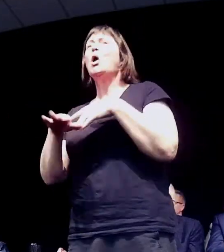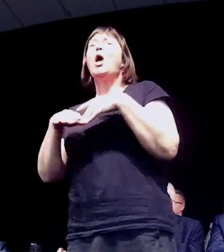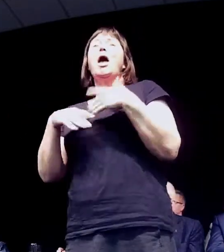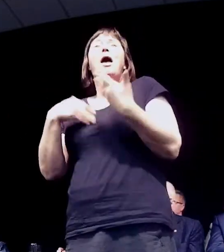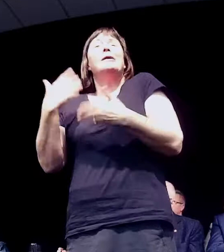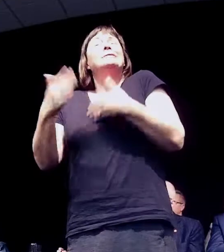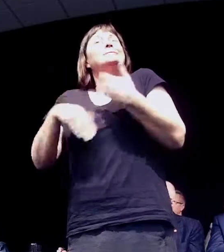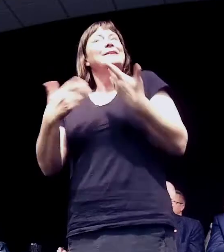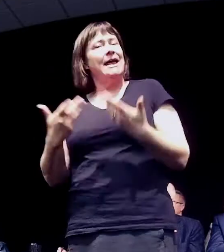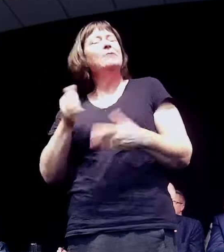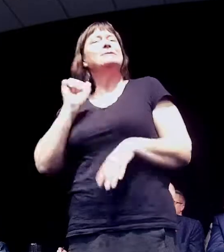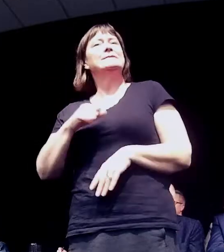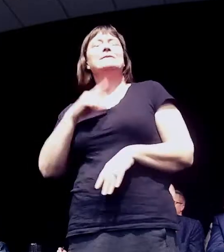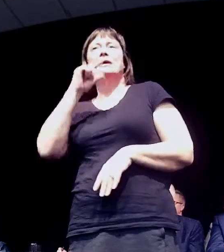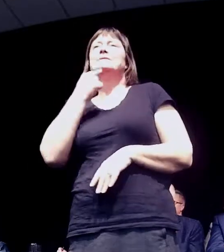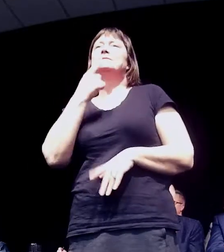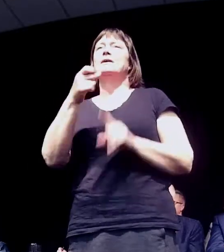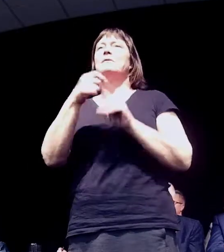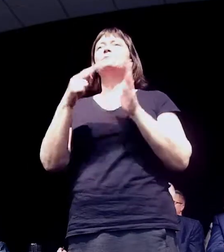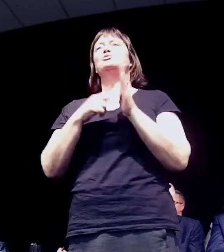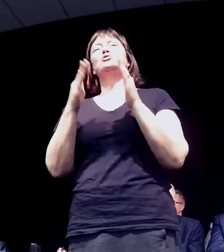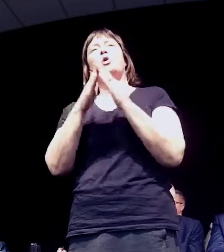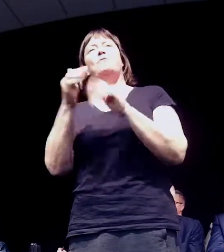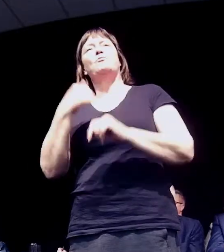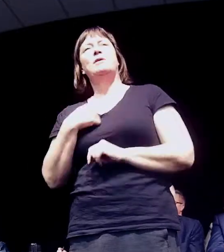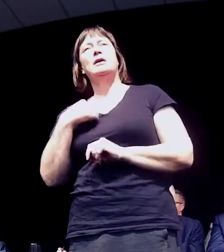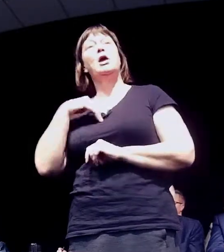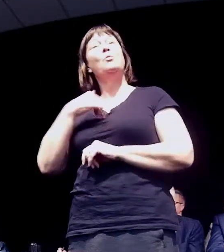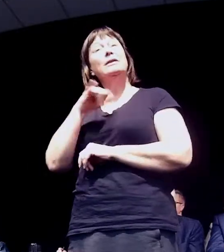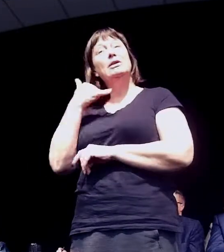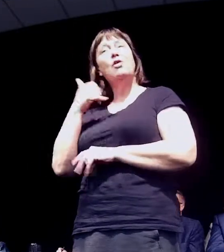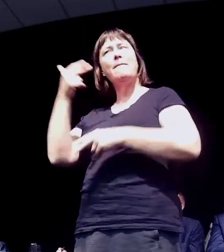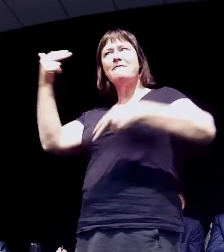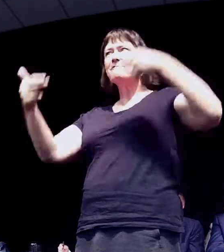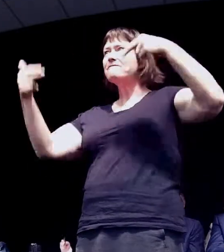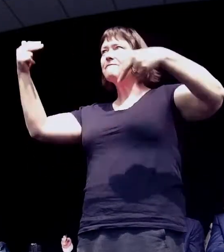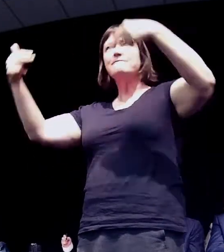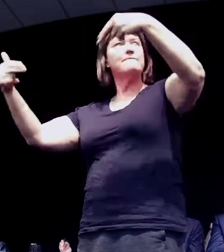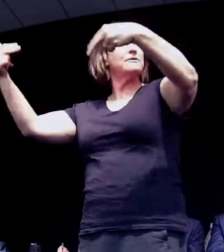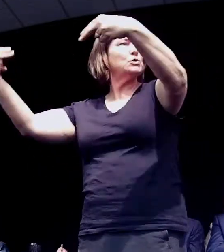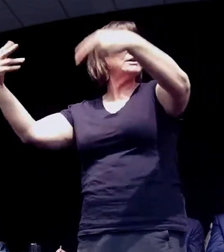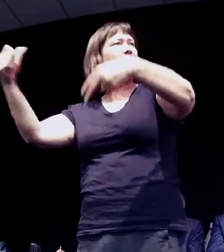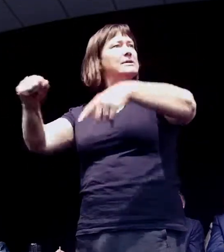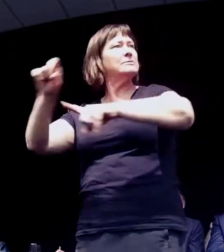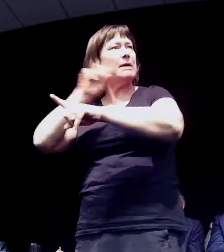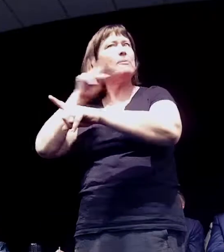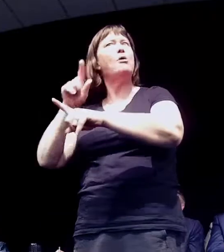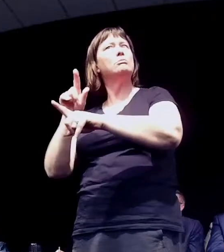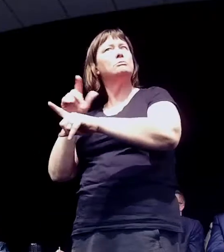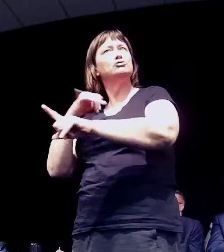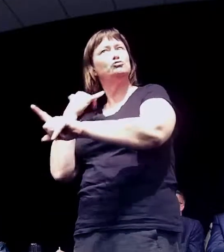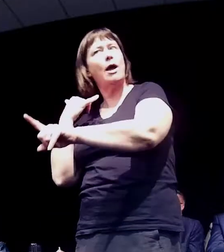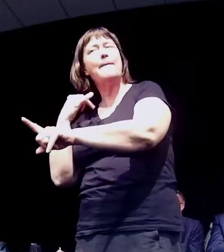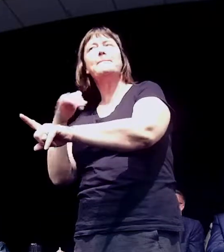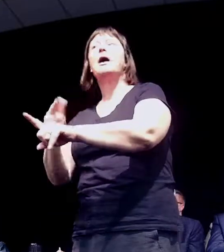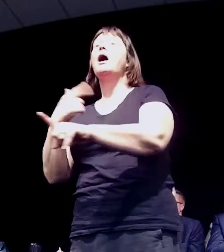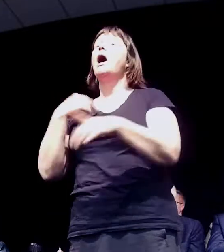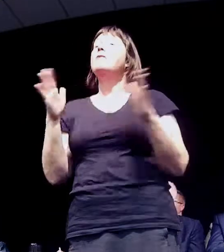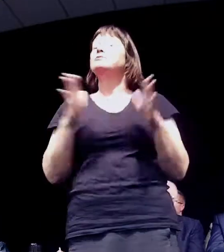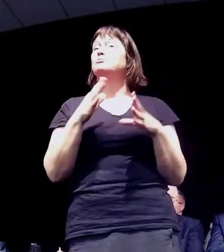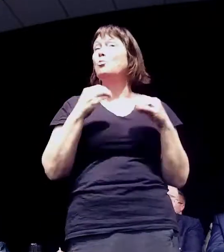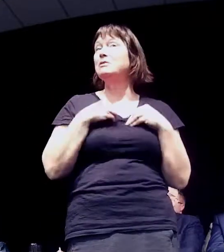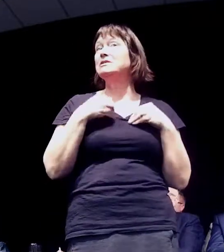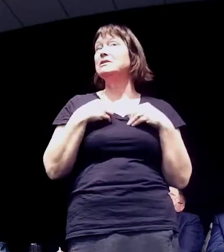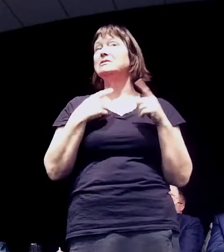home. We need more crime caught on CCTV cameras. We need to keep Palmerston North safe. I own a small business and